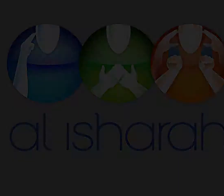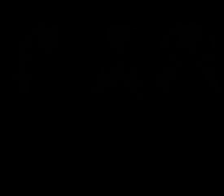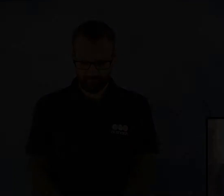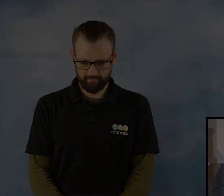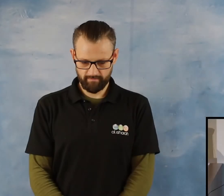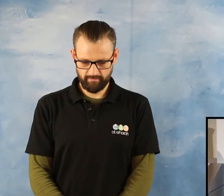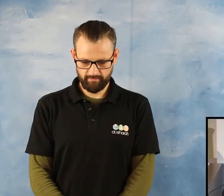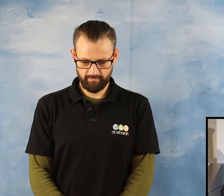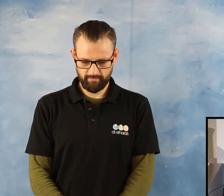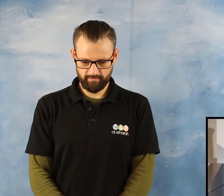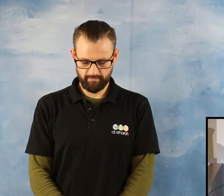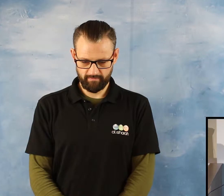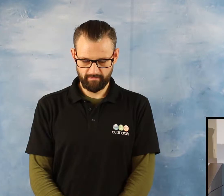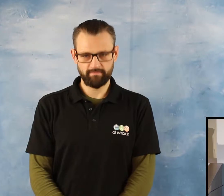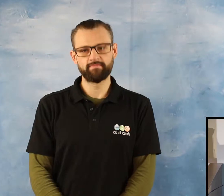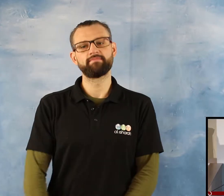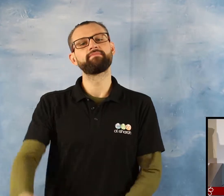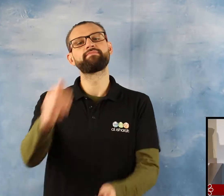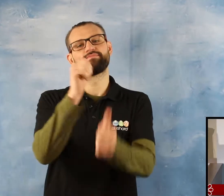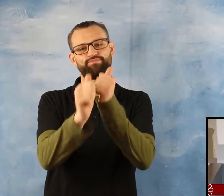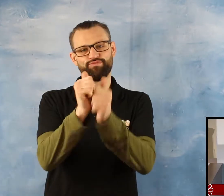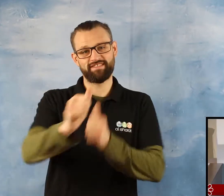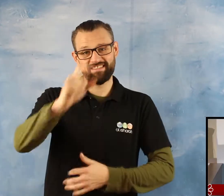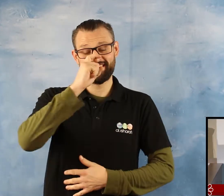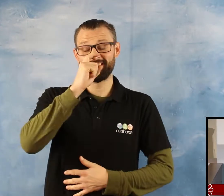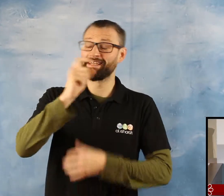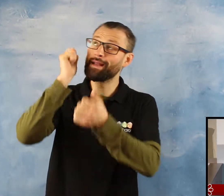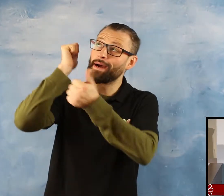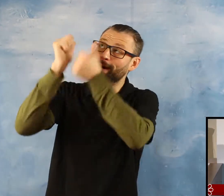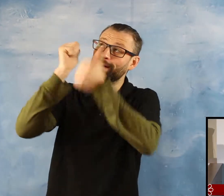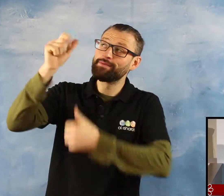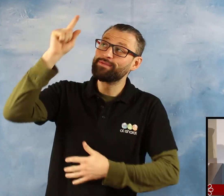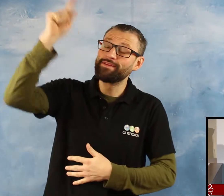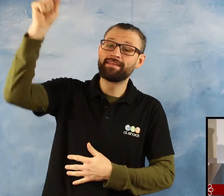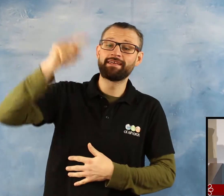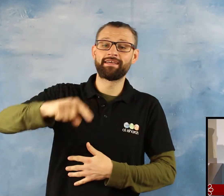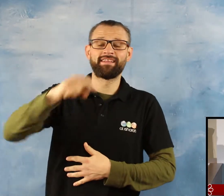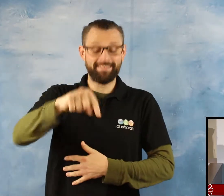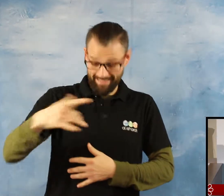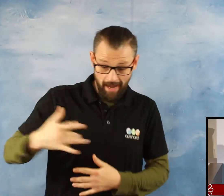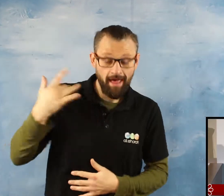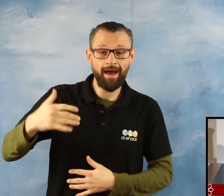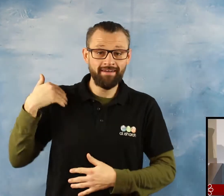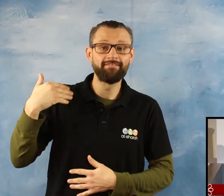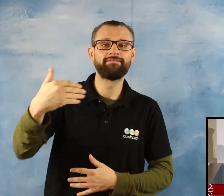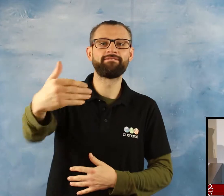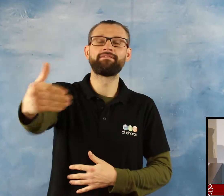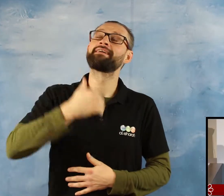This life is a great opportunity for us